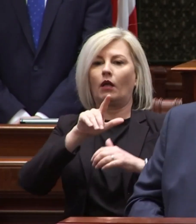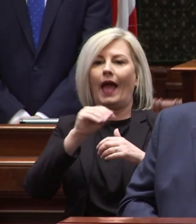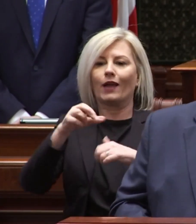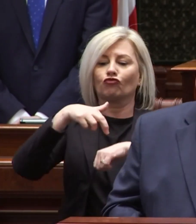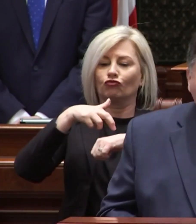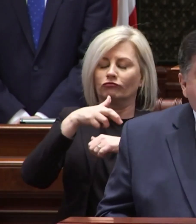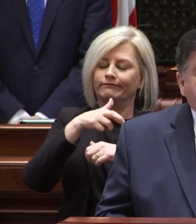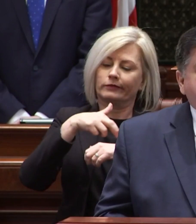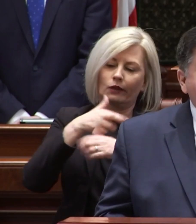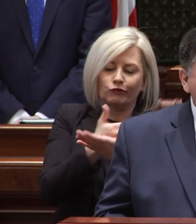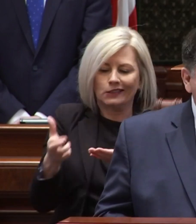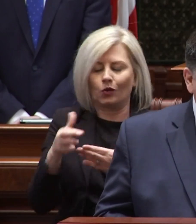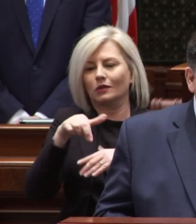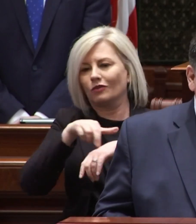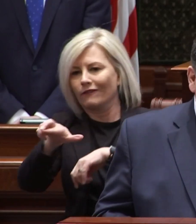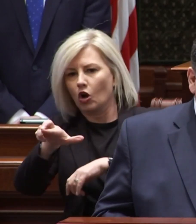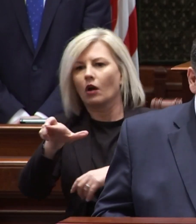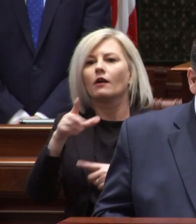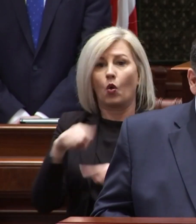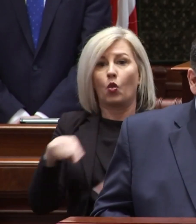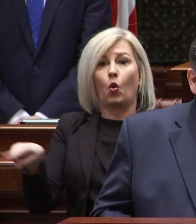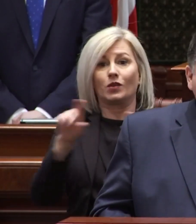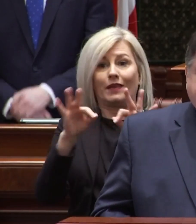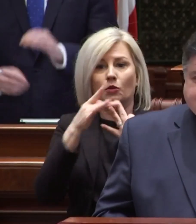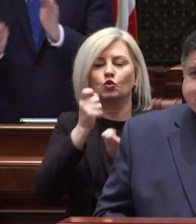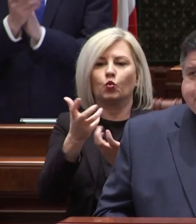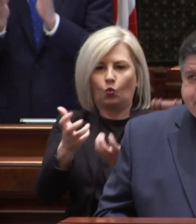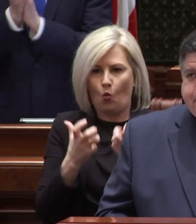referral tools for families seeking care